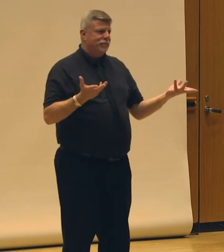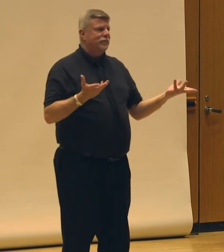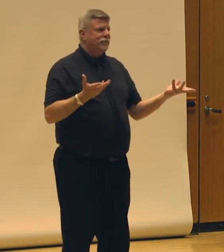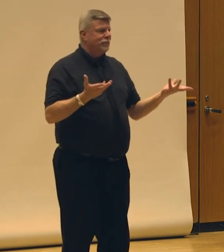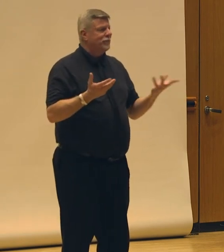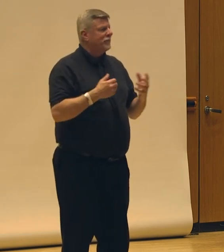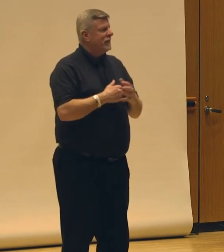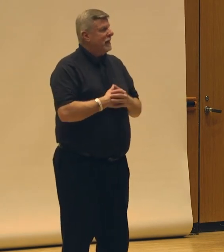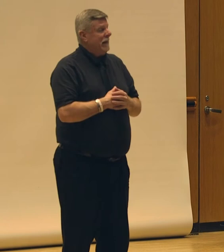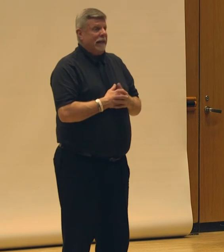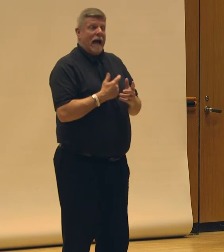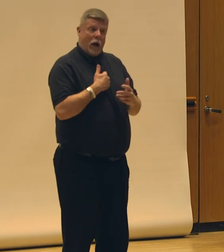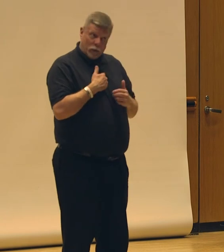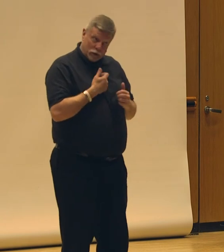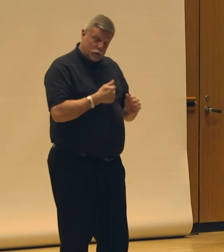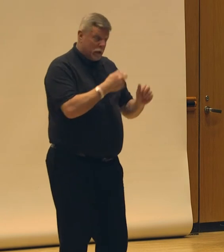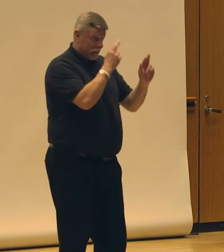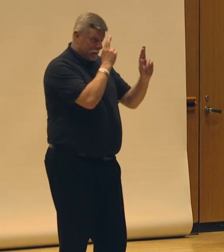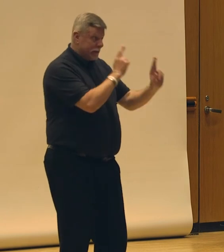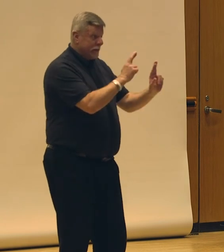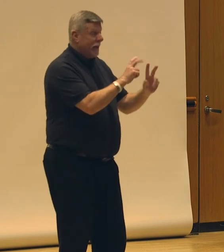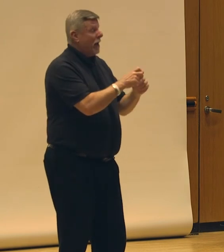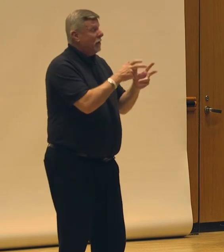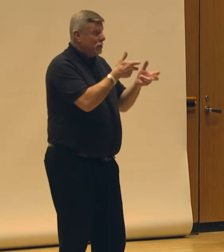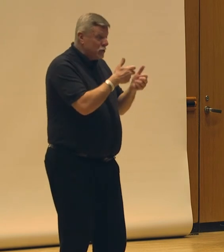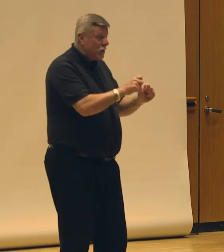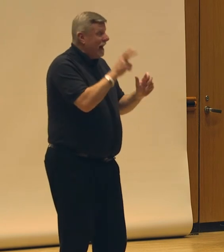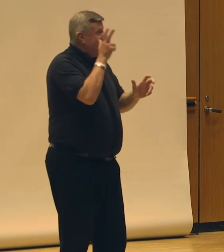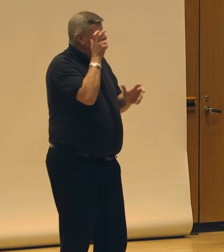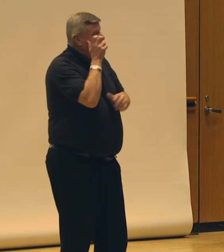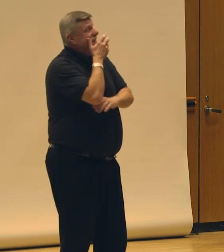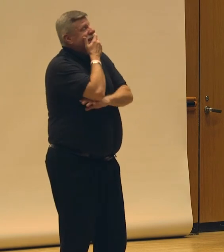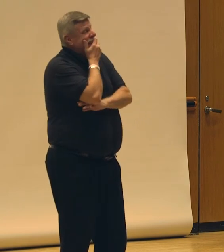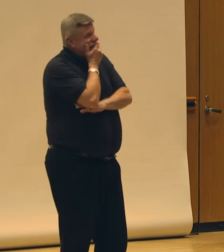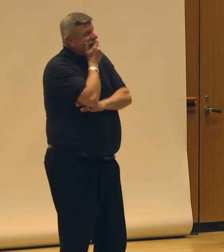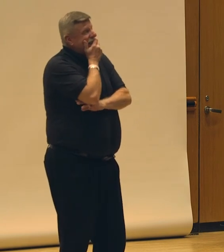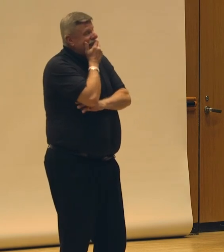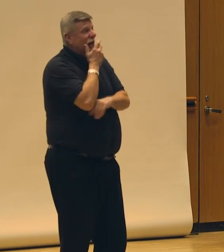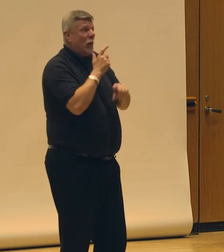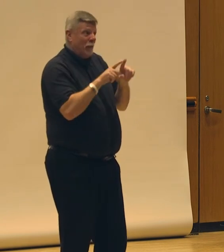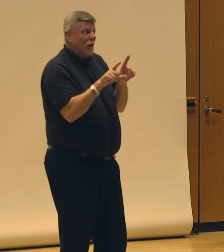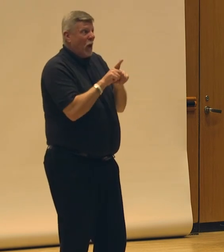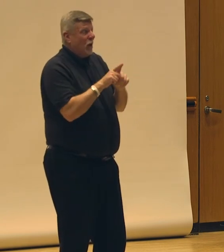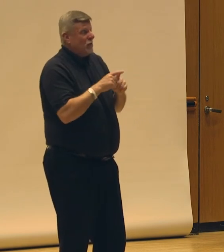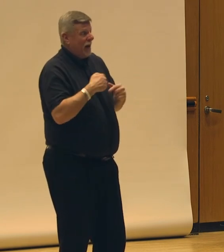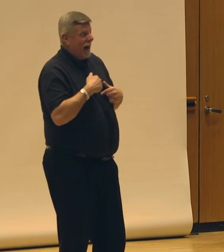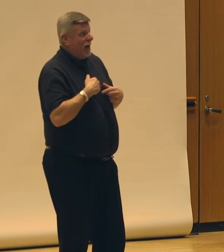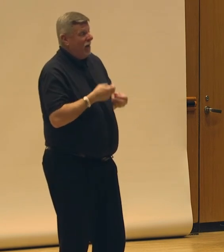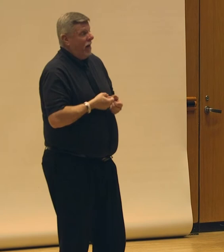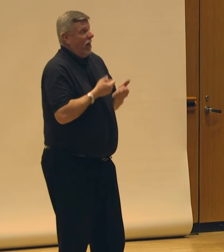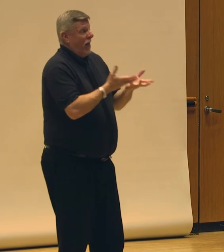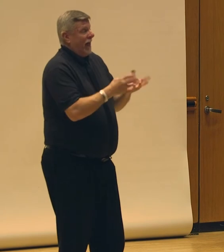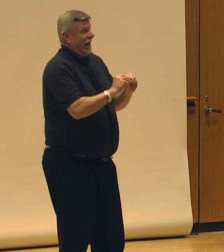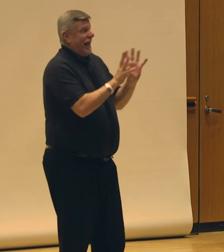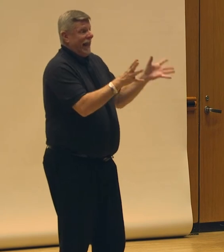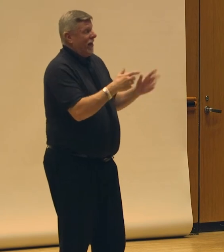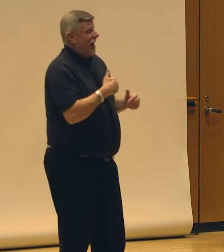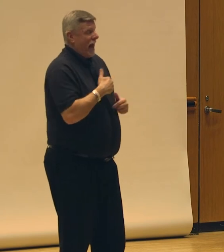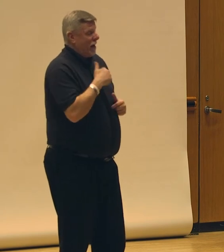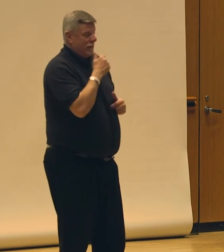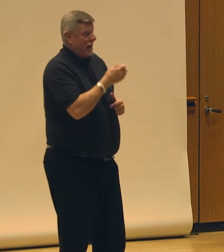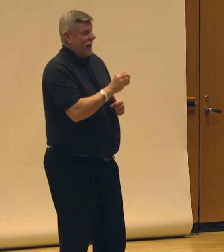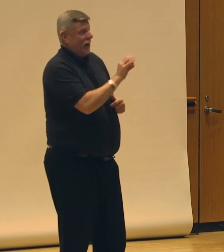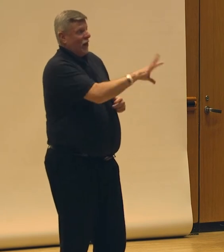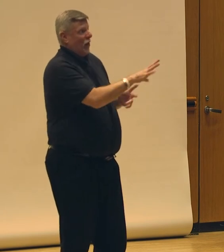And I was really trying to be respectful and listen and hear that, and also be clear, like, one, I'm not putting it out there for consumption yet,